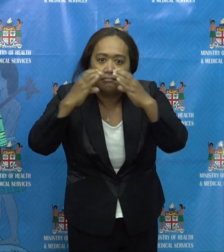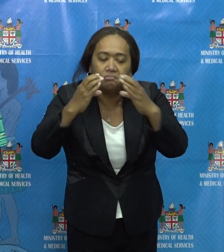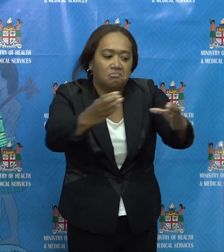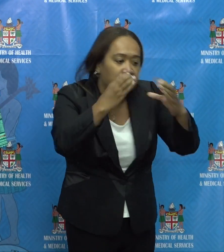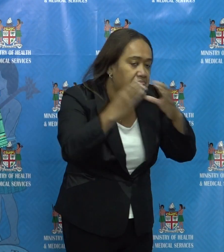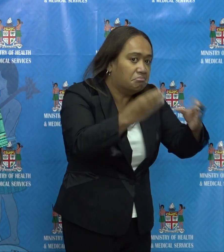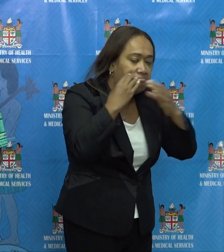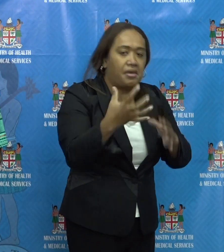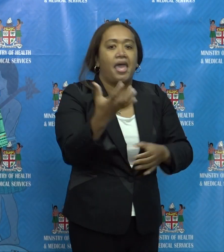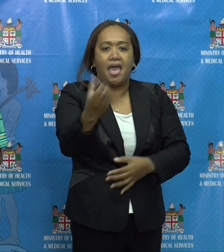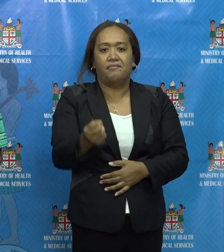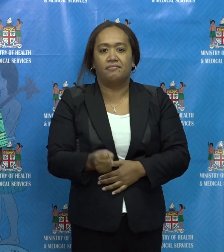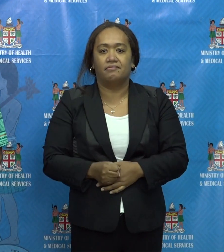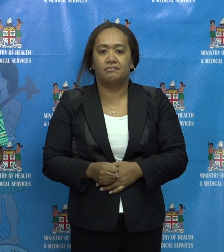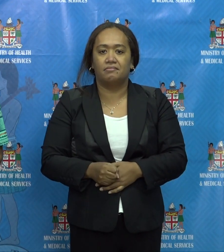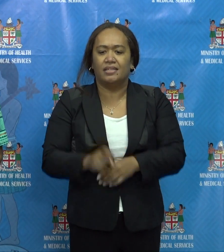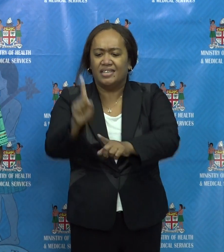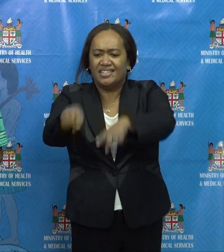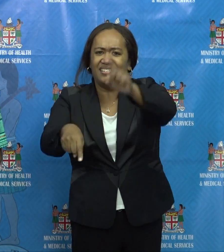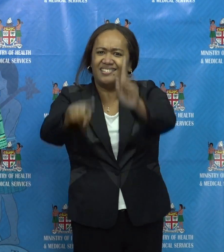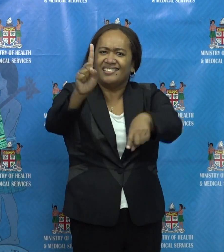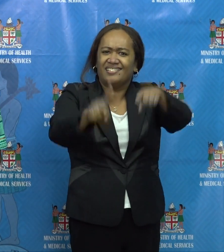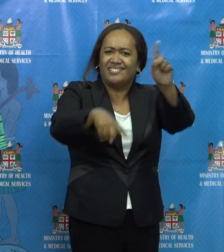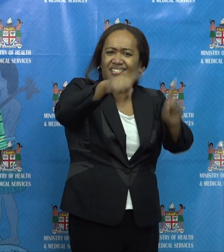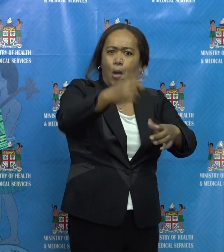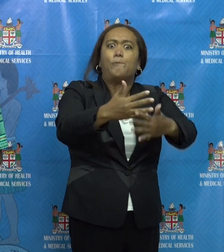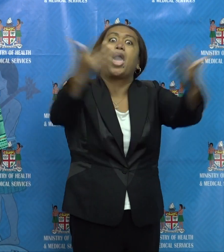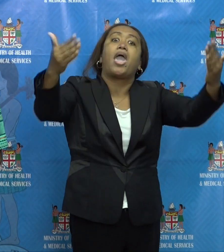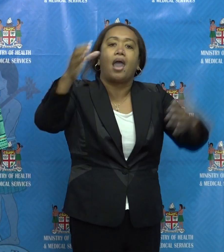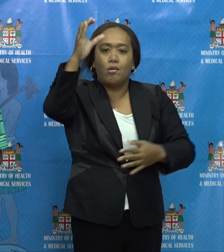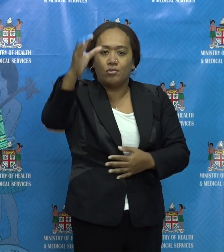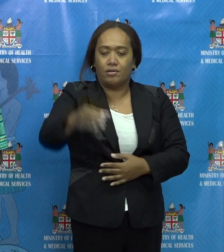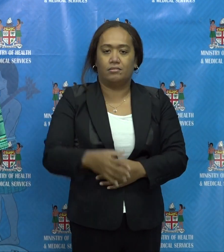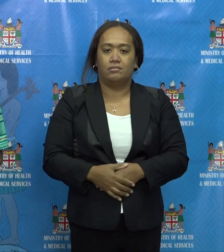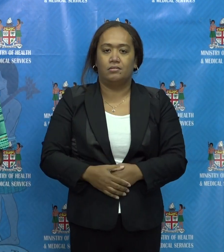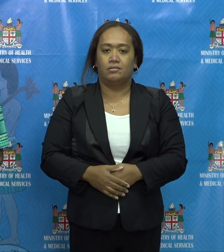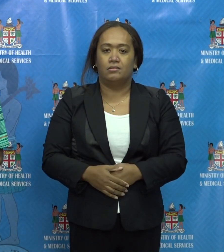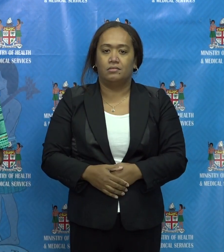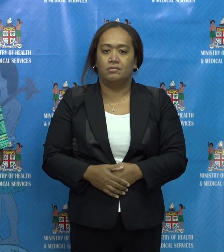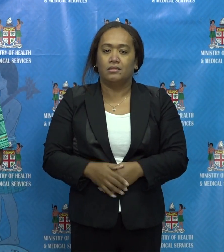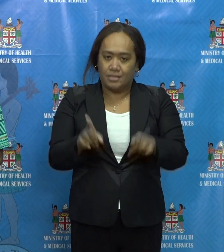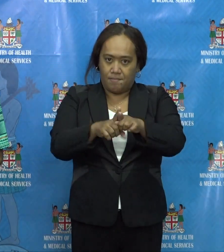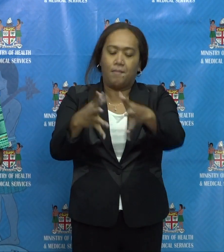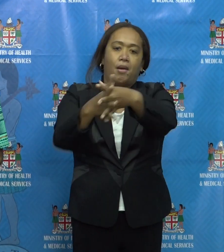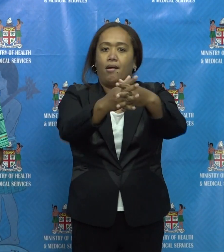are operating at reduced capacity or entirely outdoors if they are operating at all.